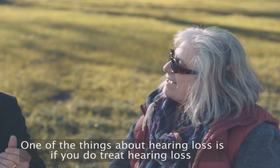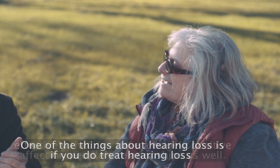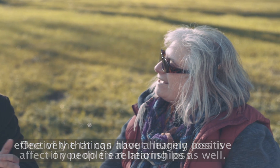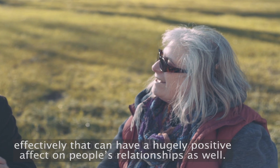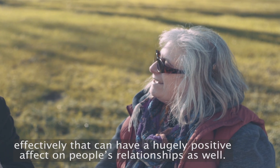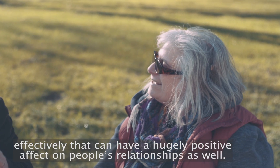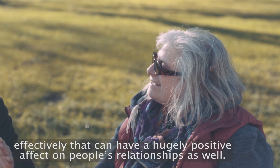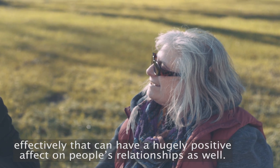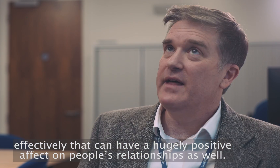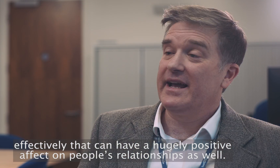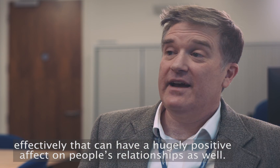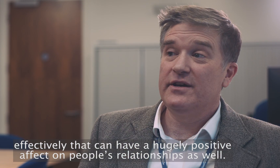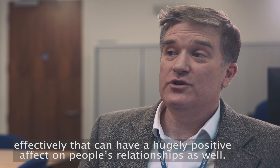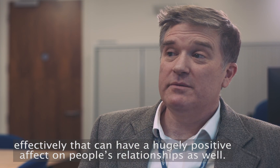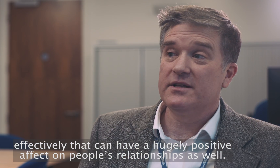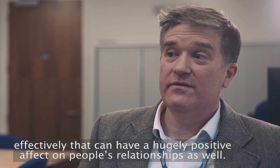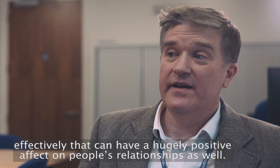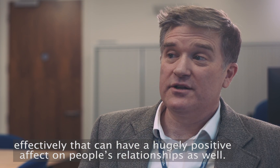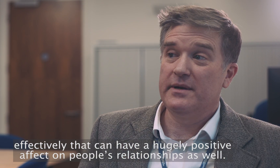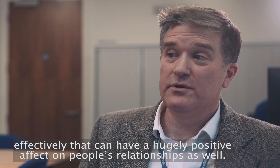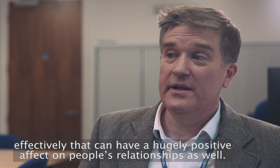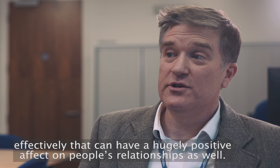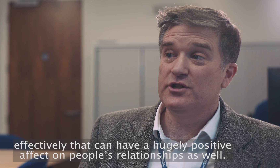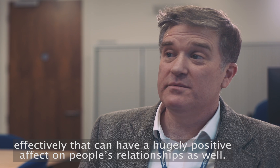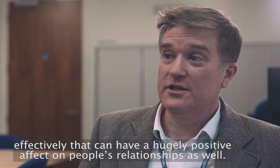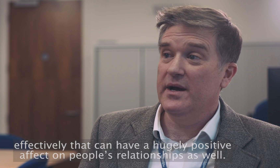effectively that can have a hugely positive effect on people's relationships as well